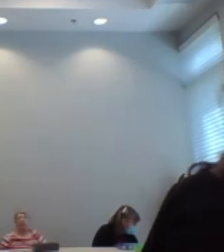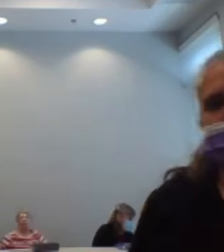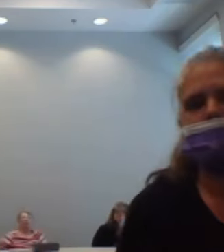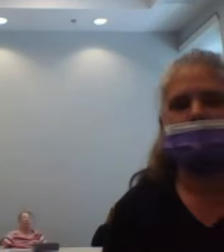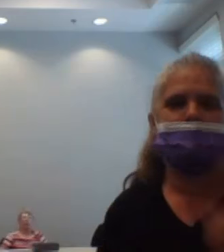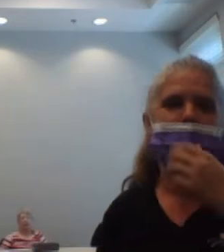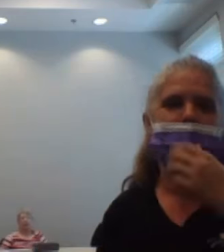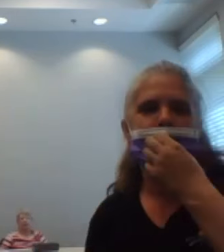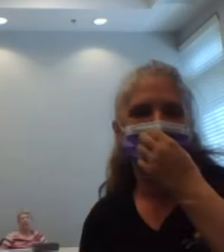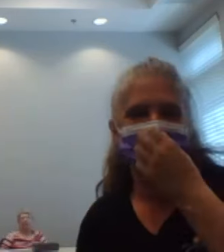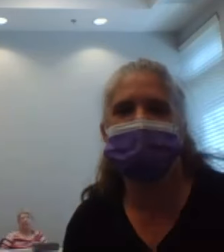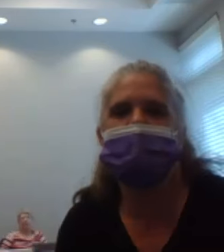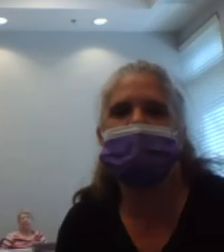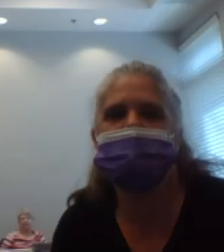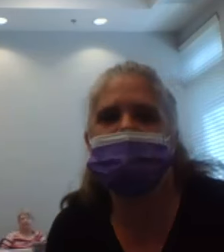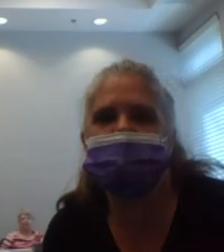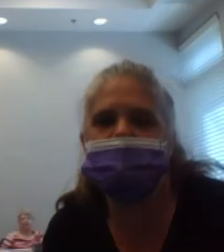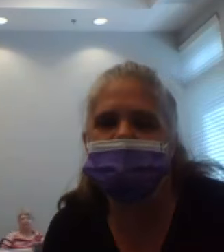Do we have any more suggestions?